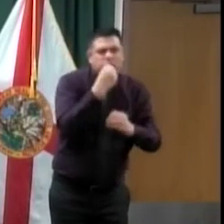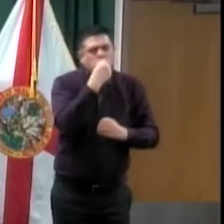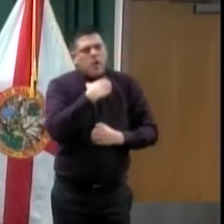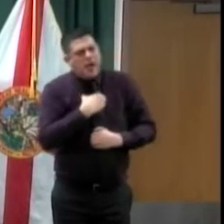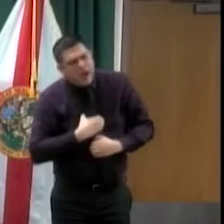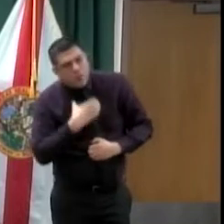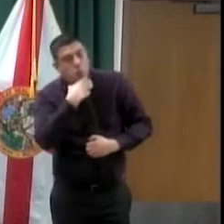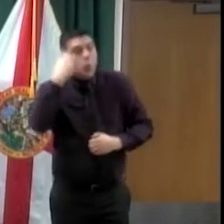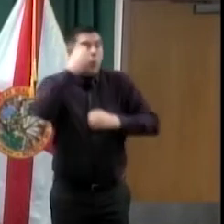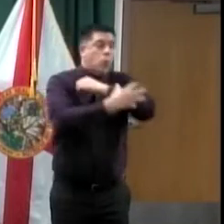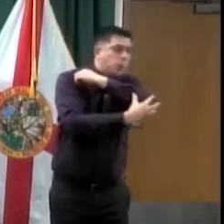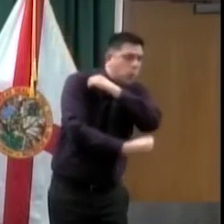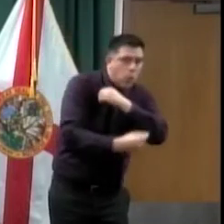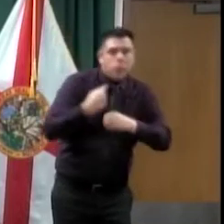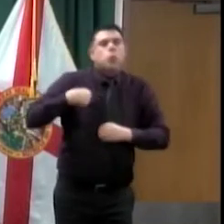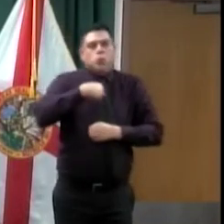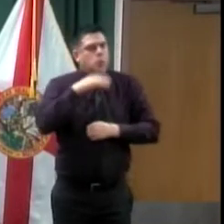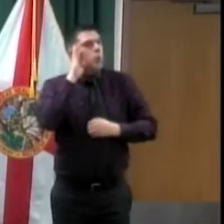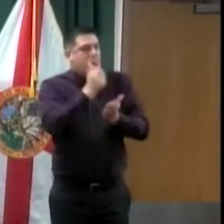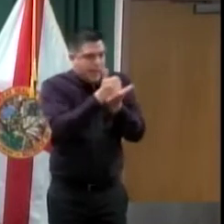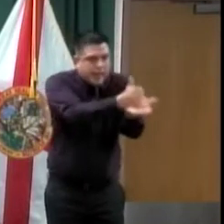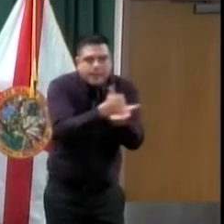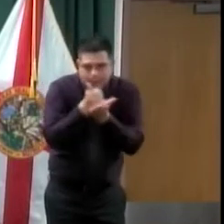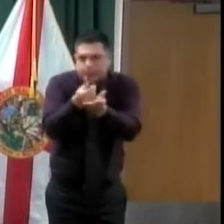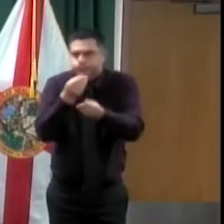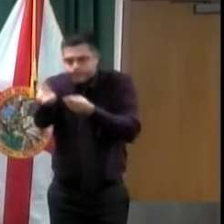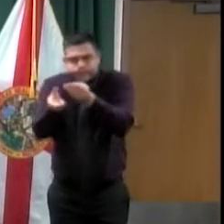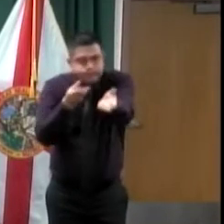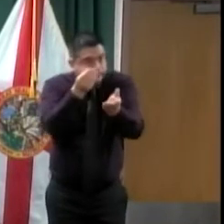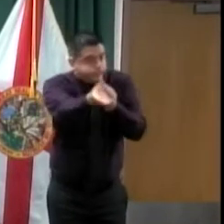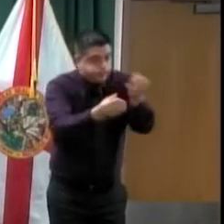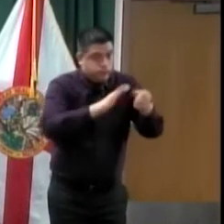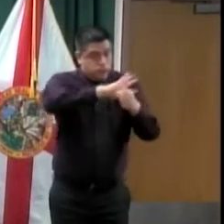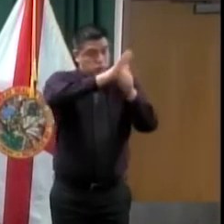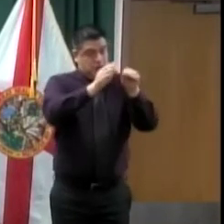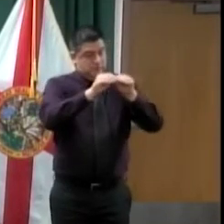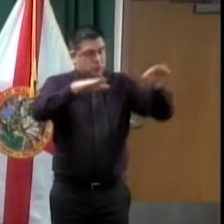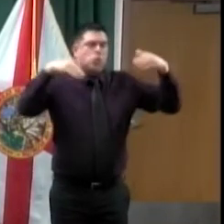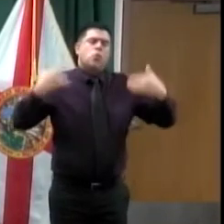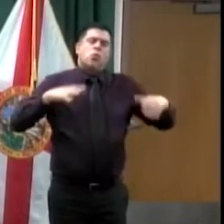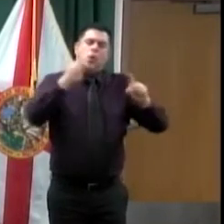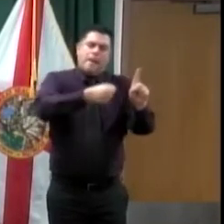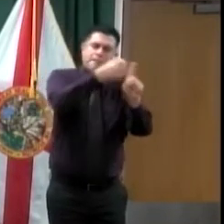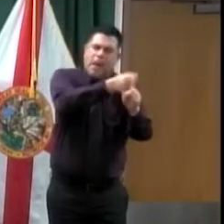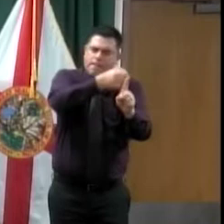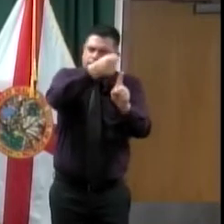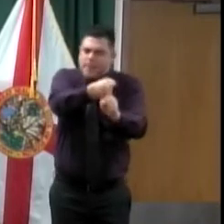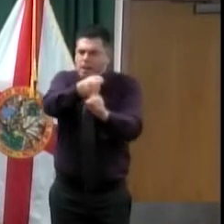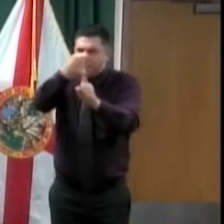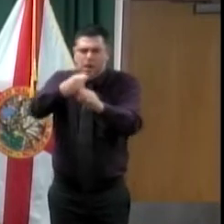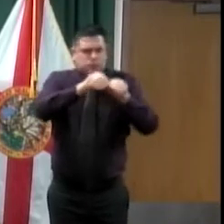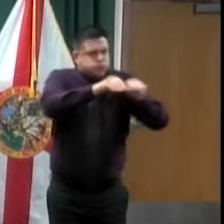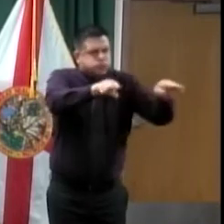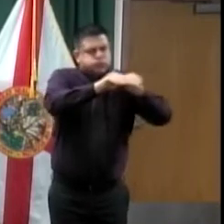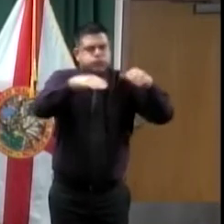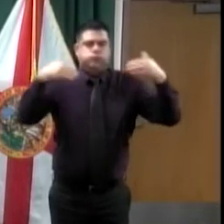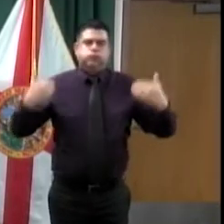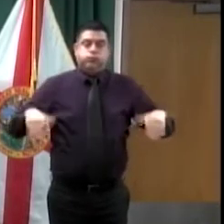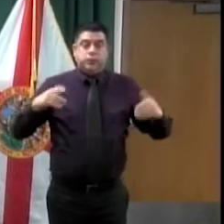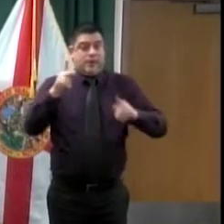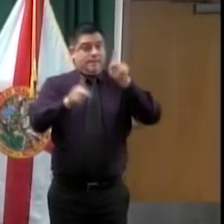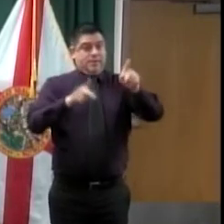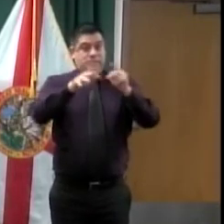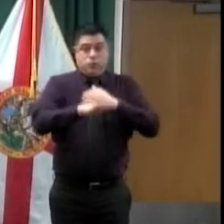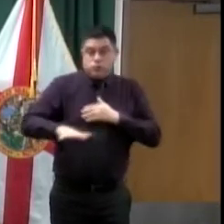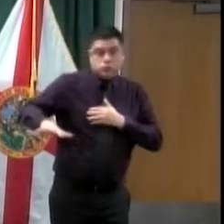you know, to a great extent as well. With, as you can imagine, a lot of people are hurting in the community. We have a lot of people that have been laid off. We have